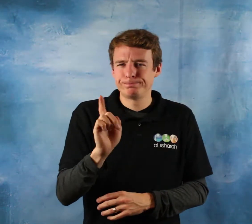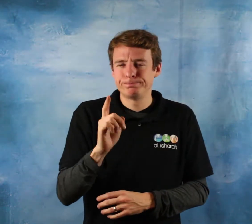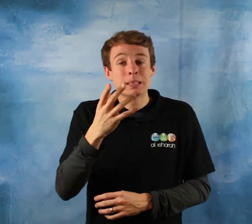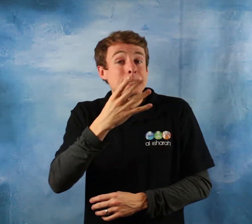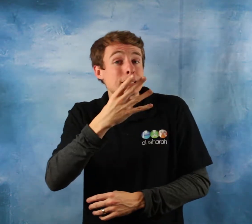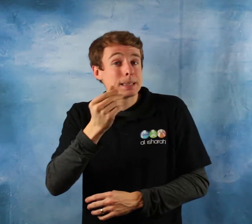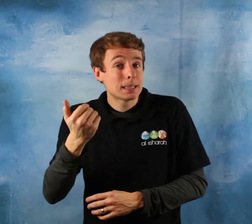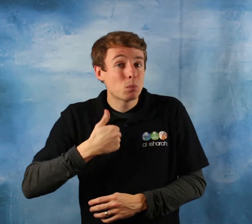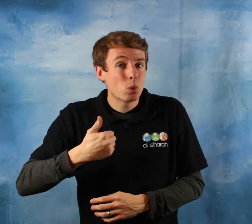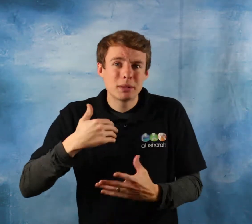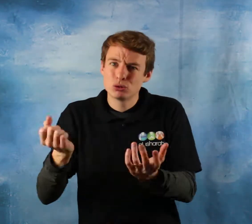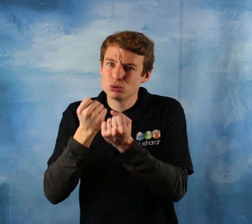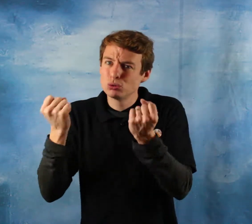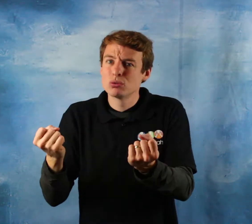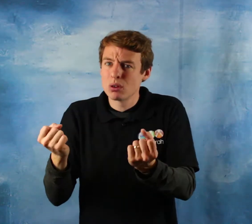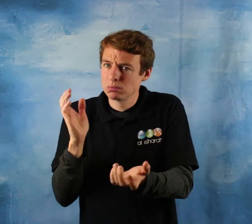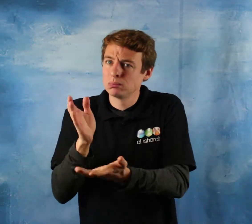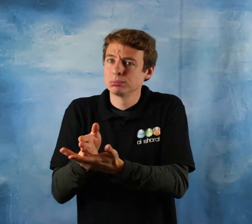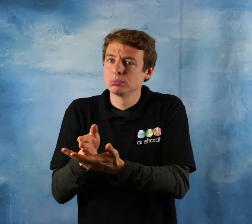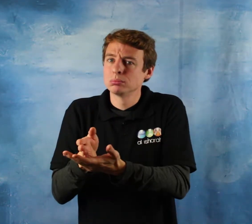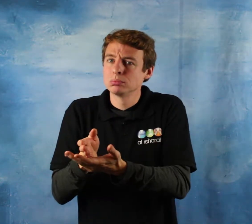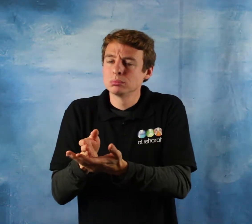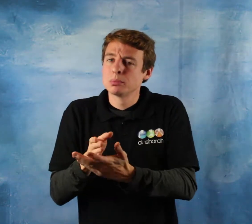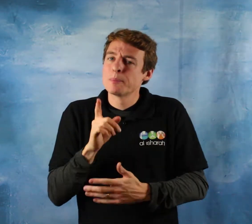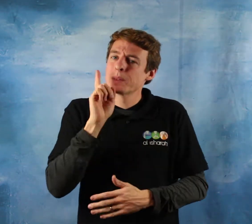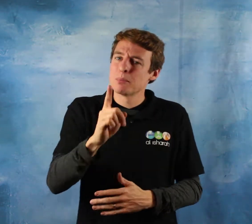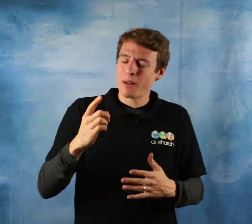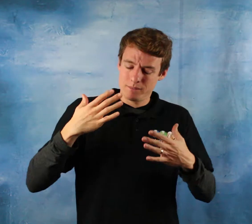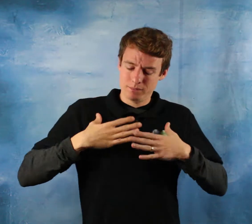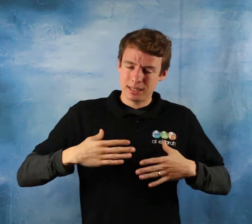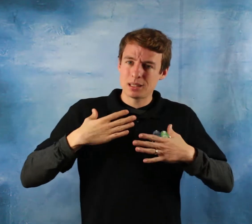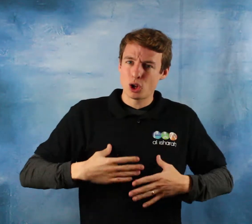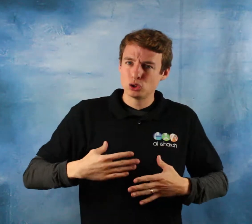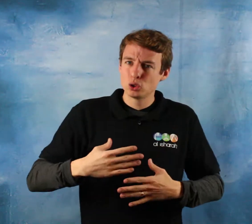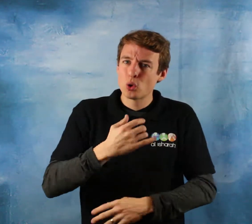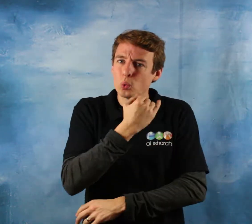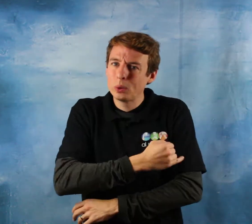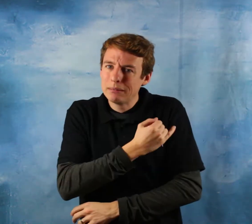generalities within our physiological nature and within our social relationships.